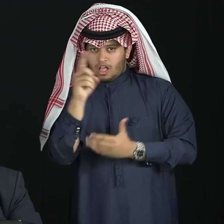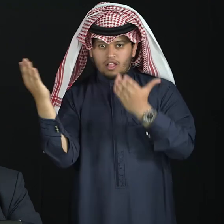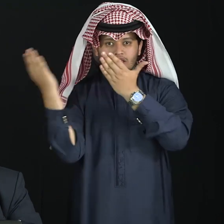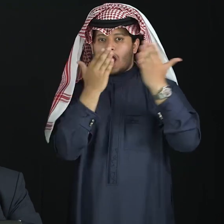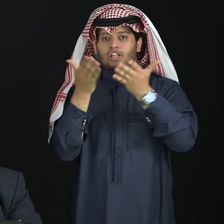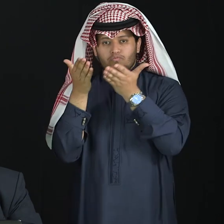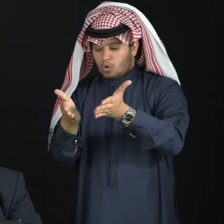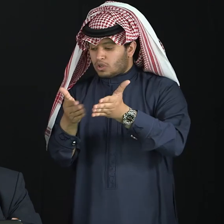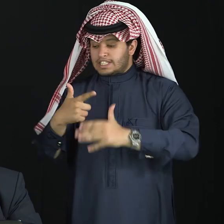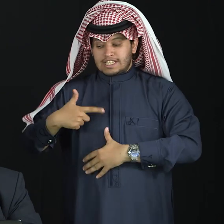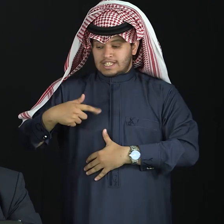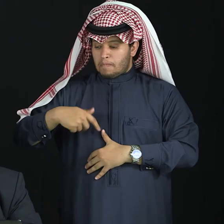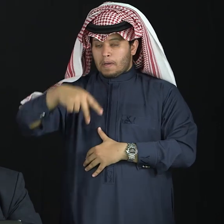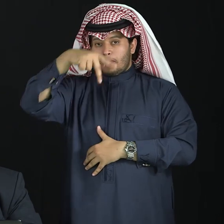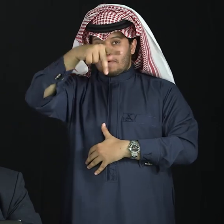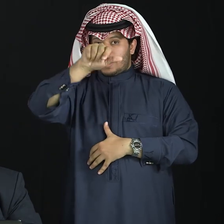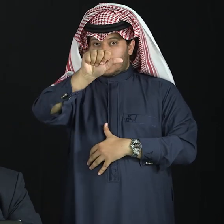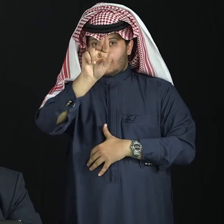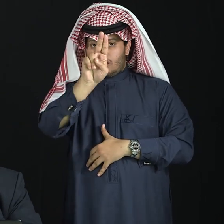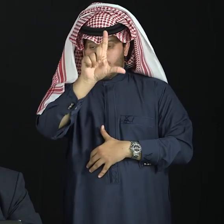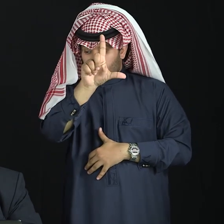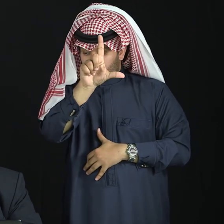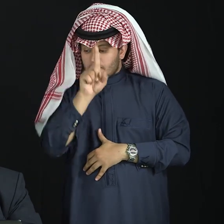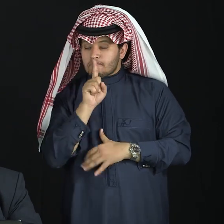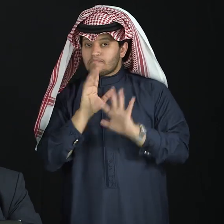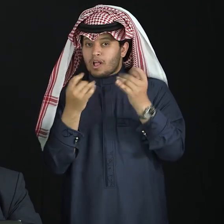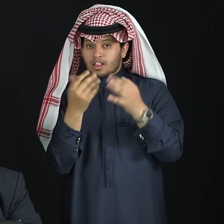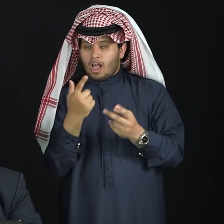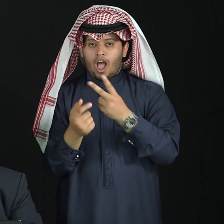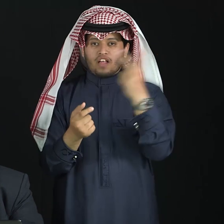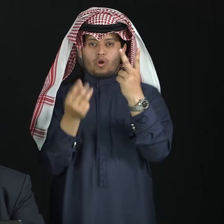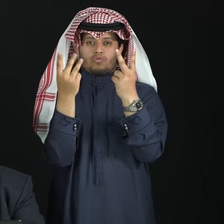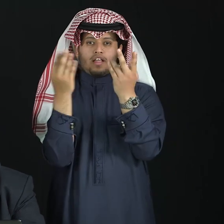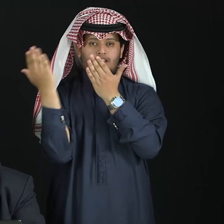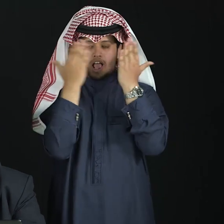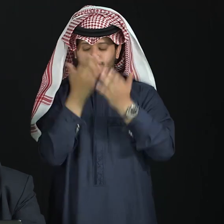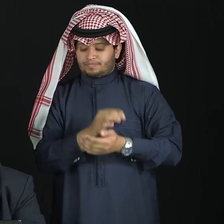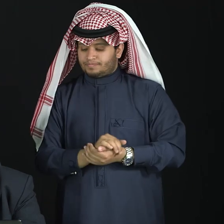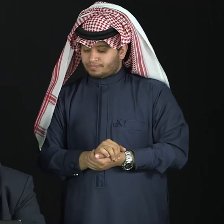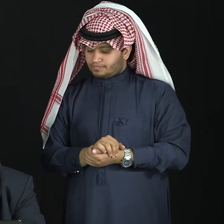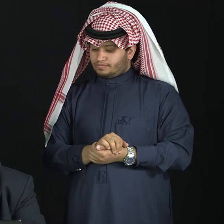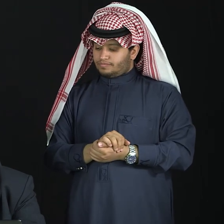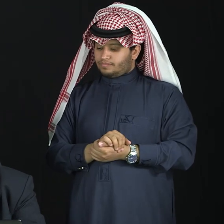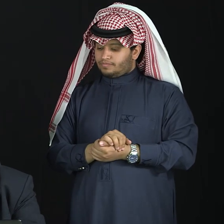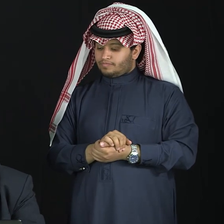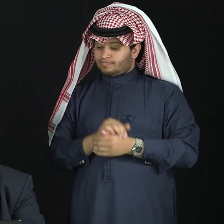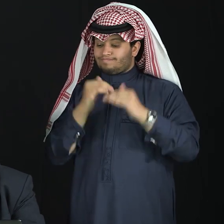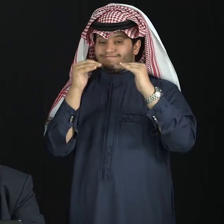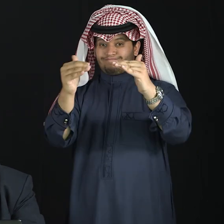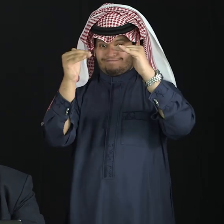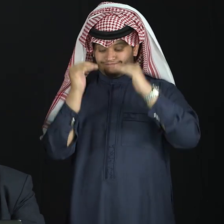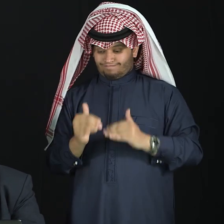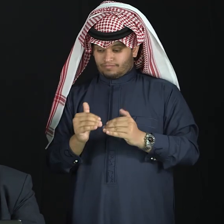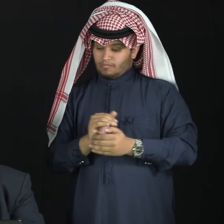triple, yeah, be compared, in fact, with the hearing ones. The last point for my dear